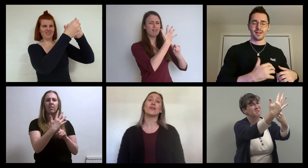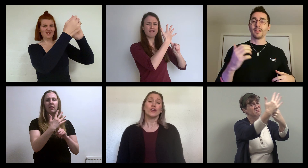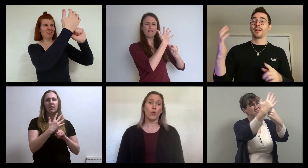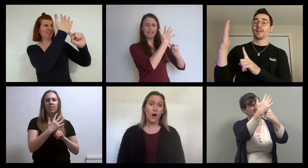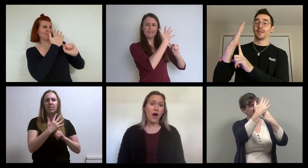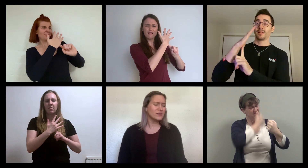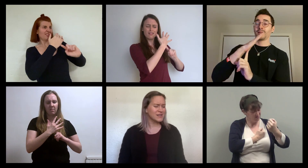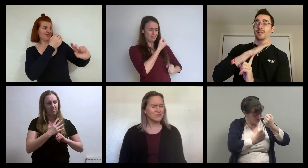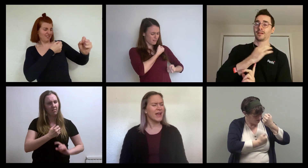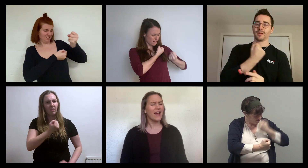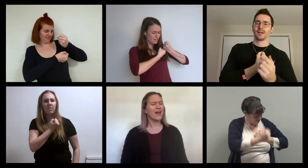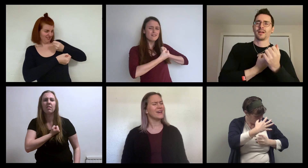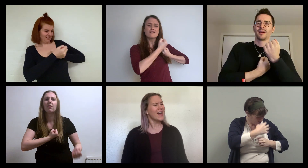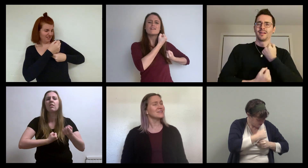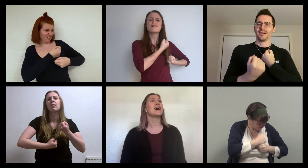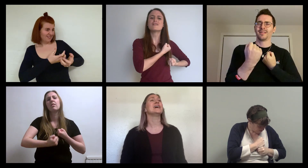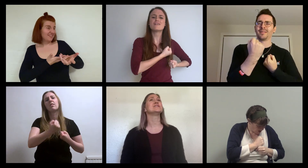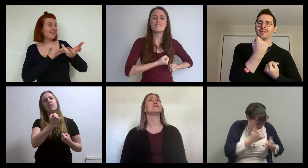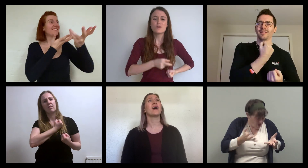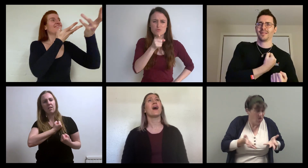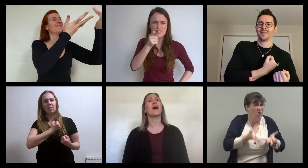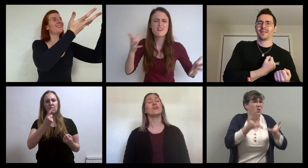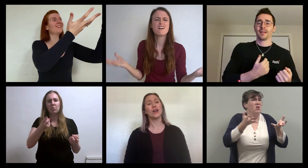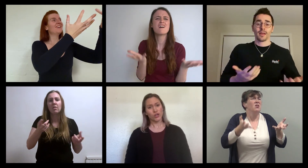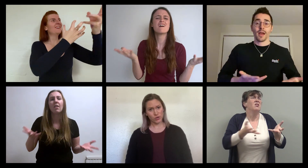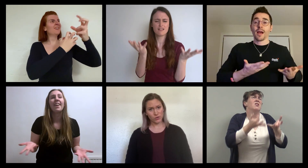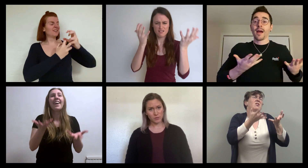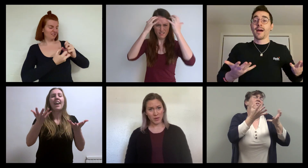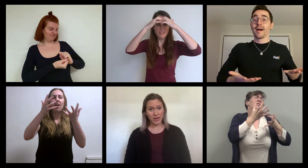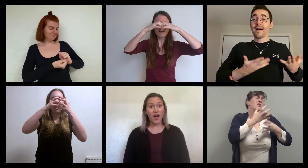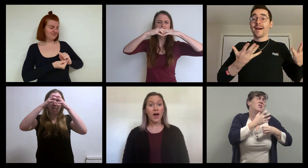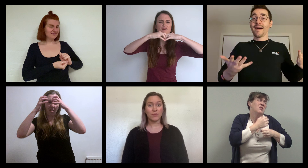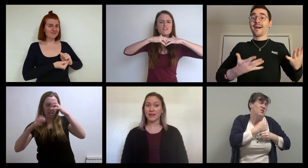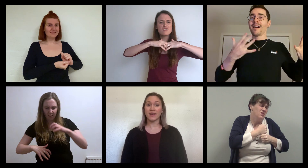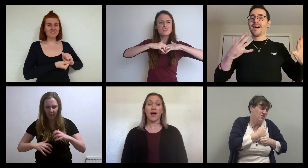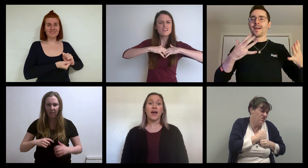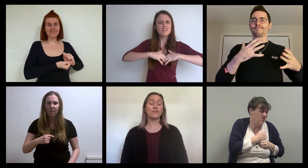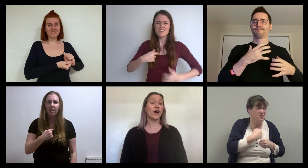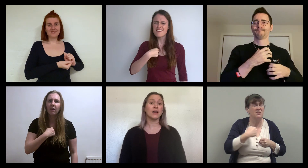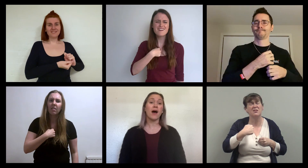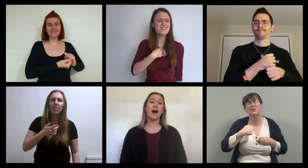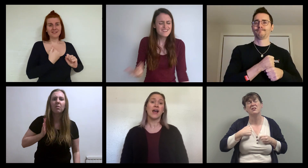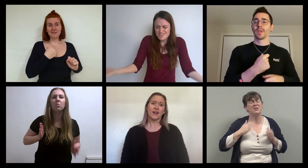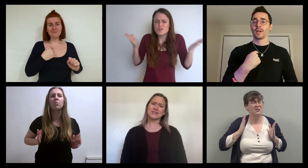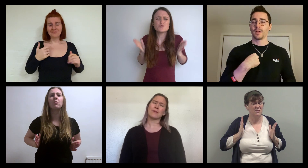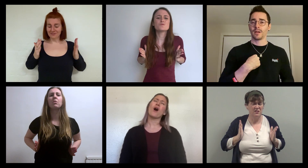Your words in my head Knives in my heart You build me up and then I fall apart Cause I'm